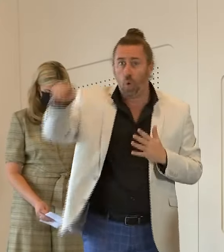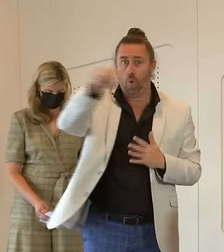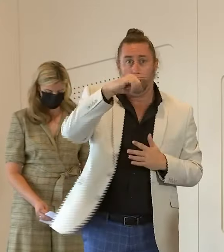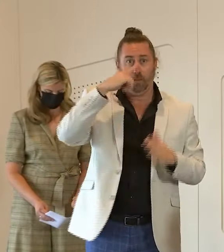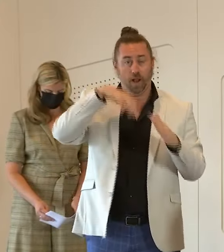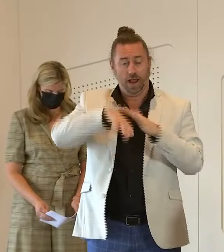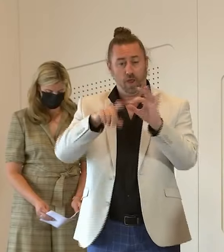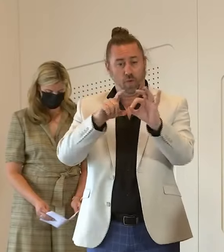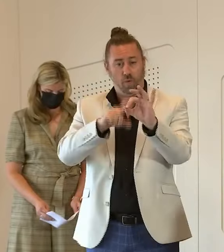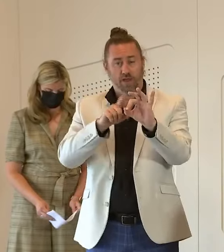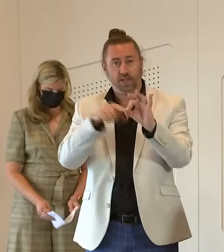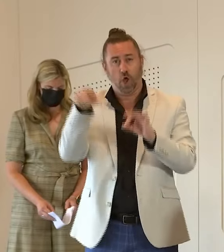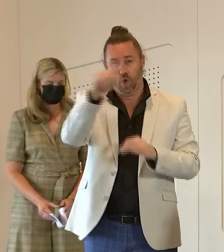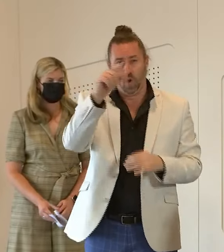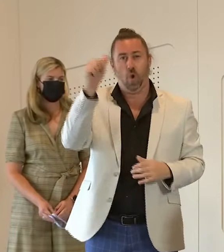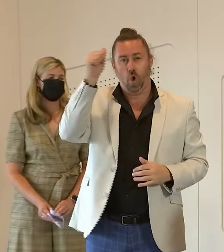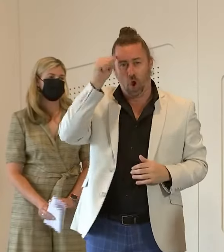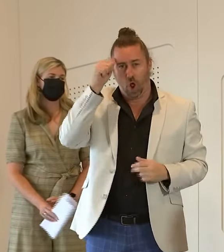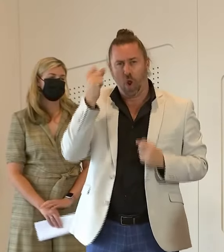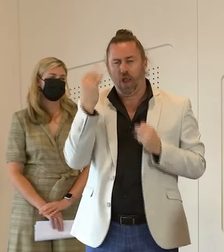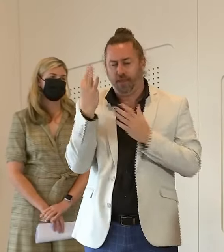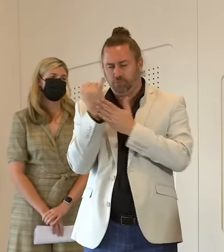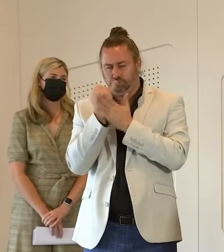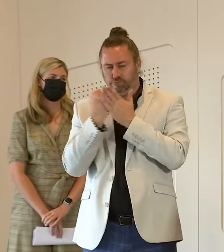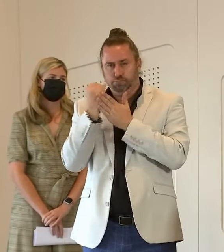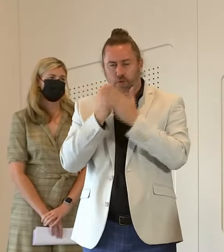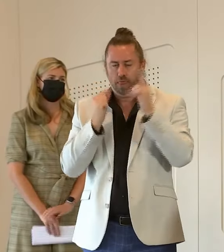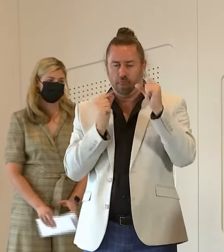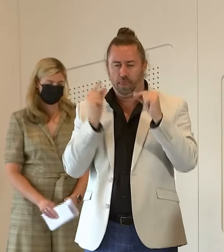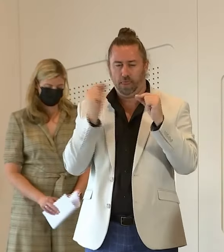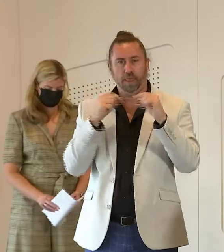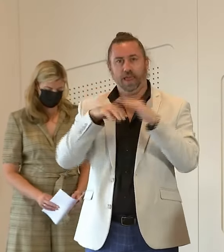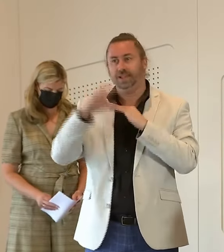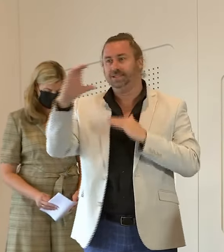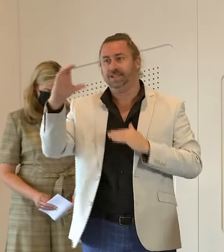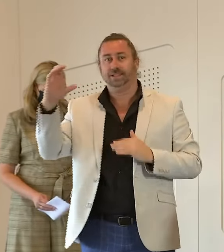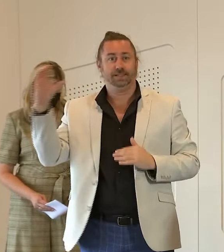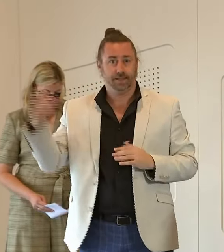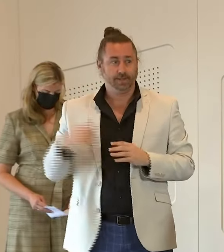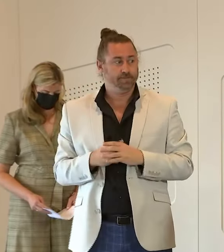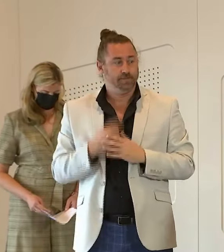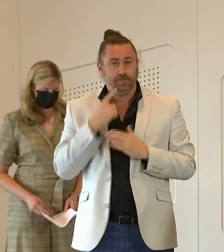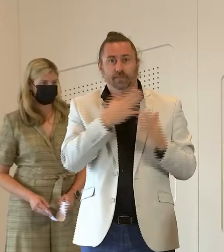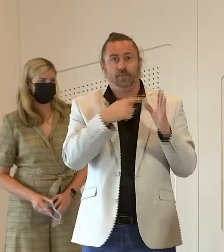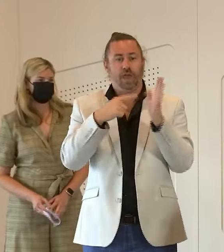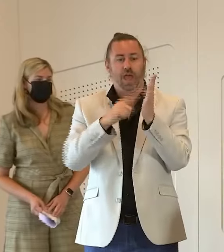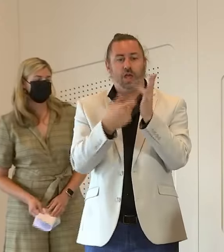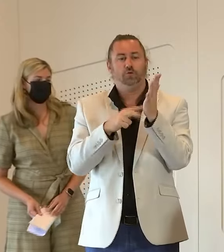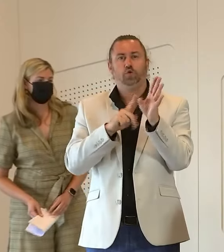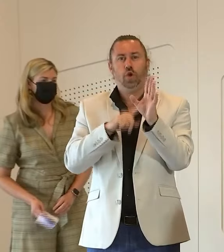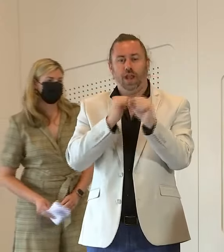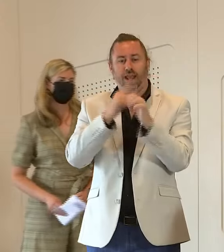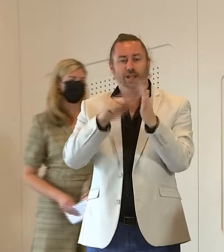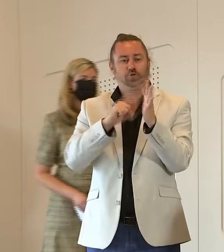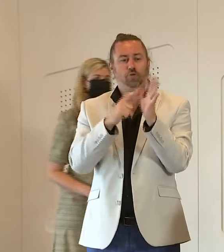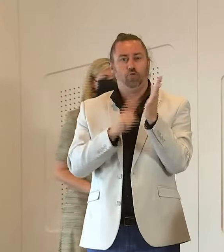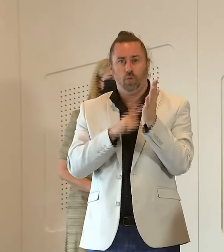of this state have absolute confidence in the triple c so i'll hand over to the attorney general and then we're happy to take some questions